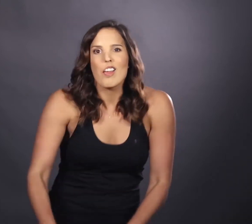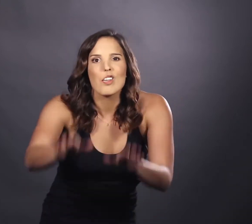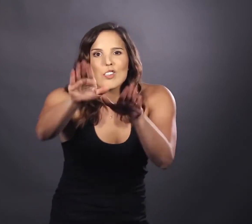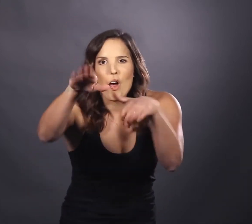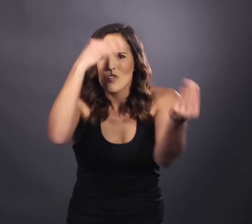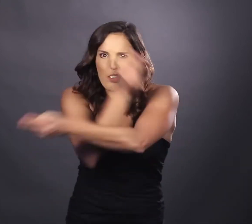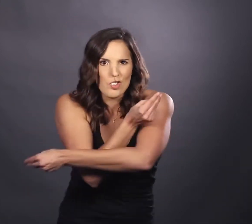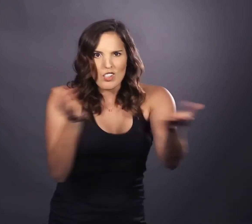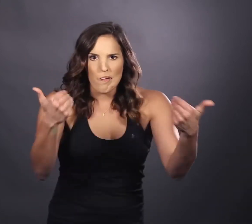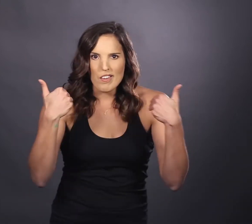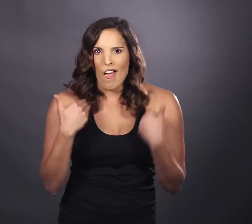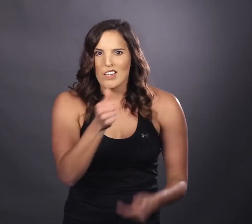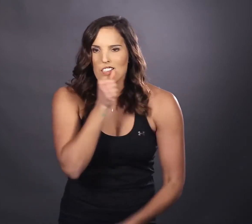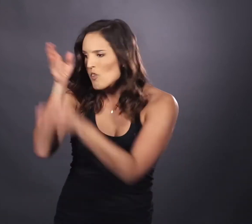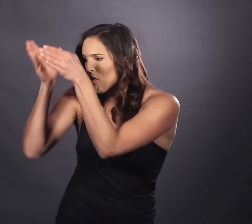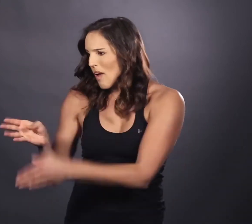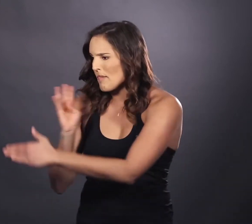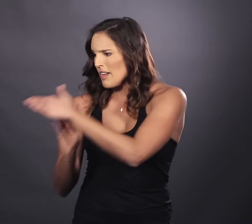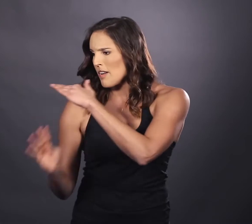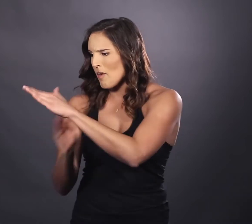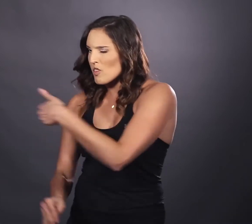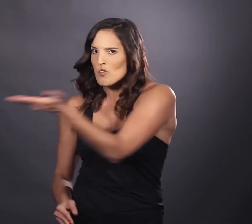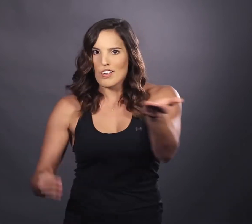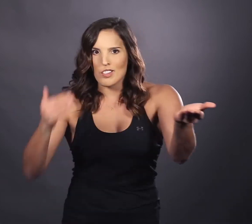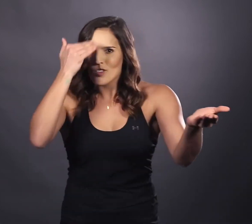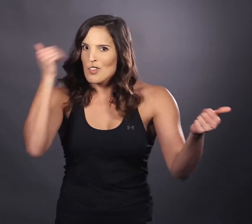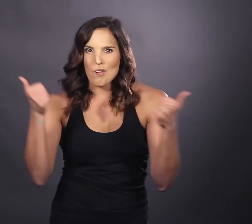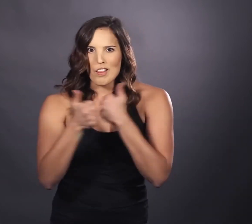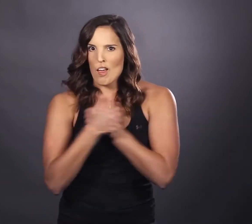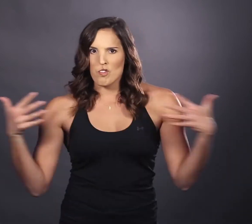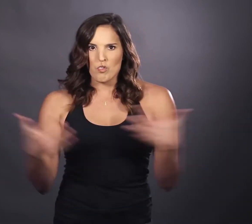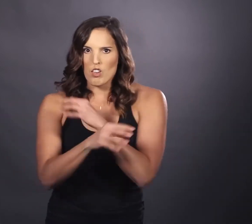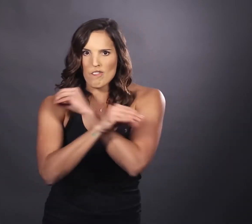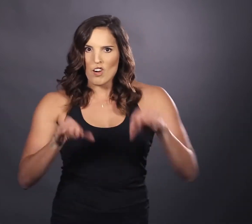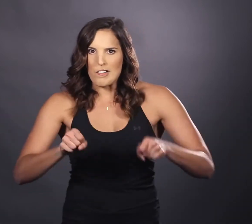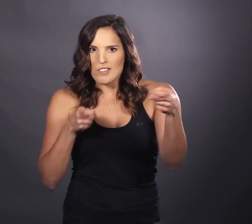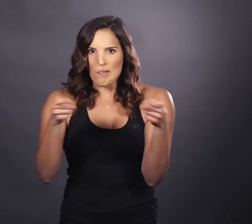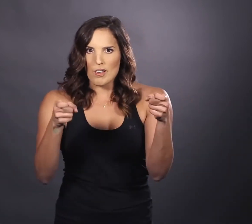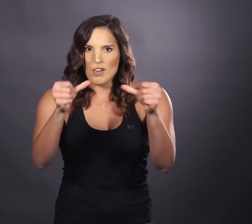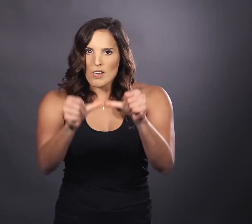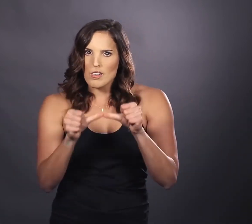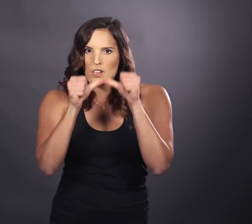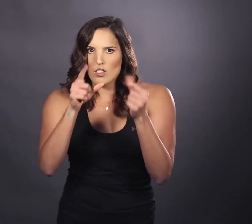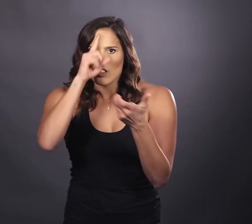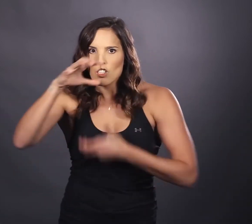Yo, turns out we have a secret weapon An immigrant you know in love who's unafraid to step in He's constantly